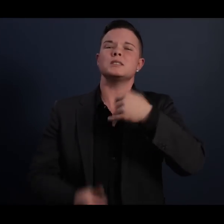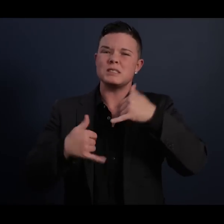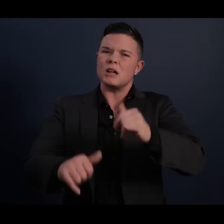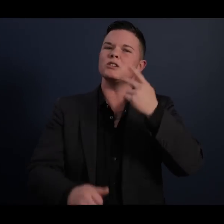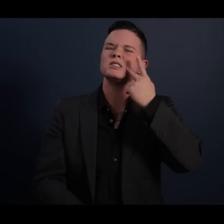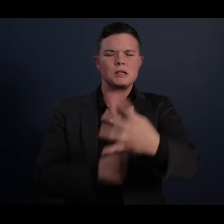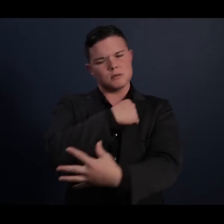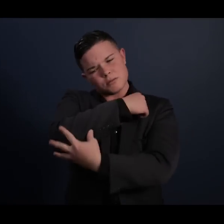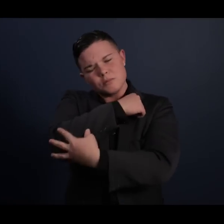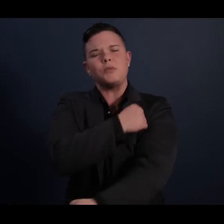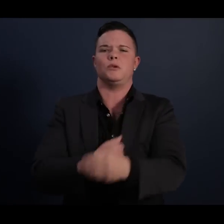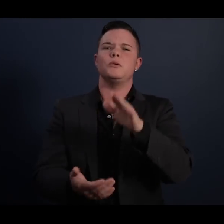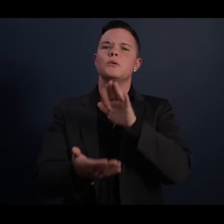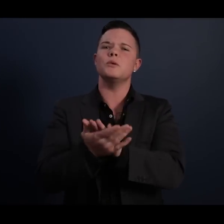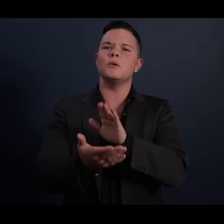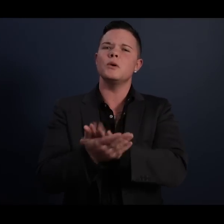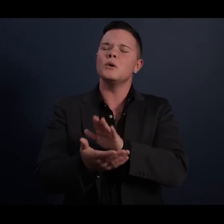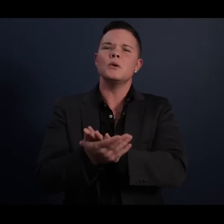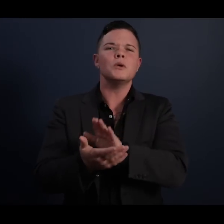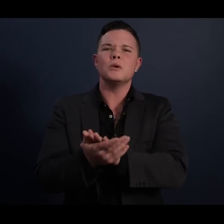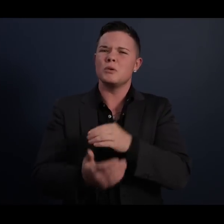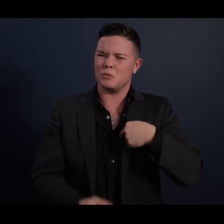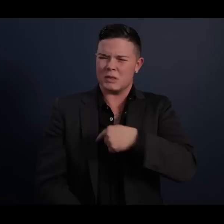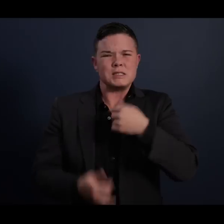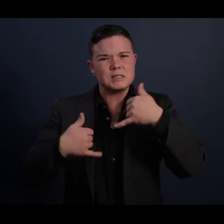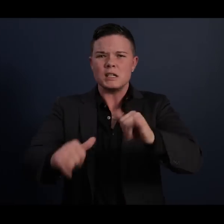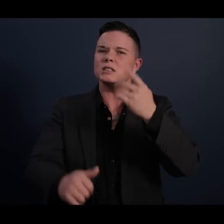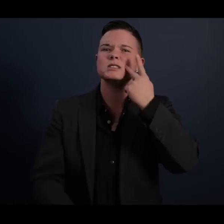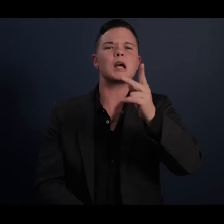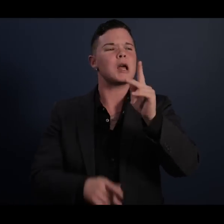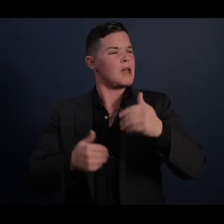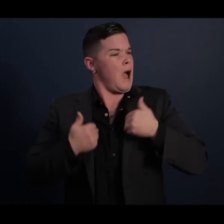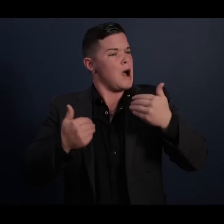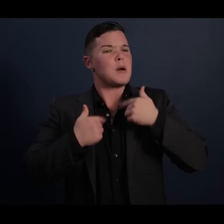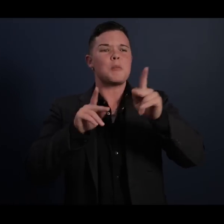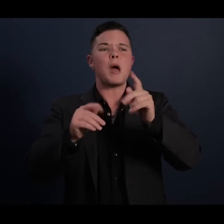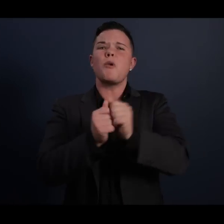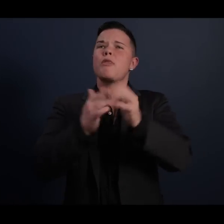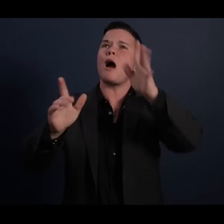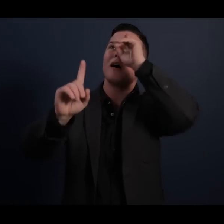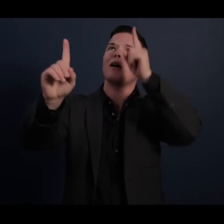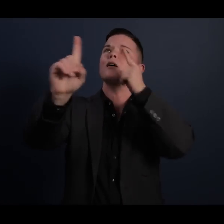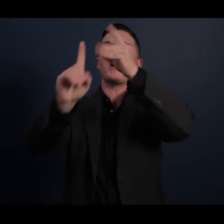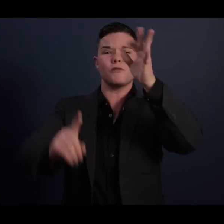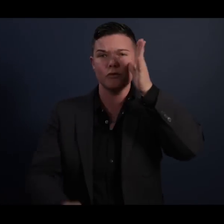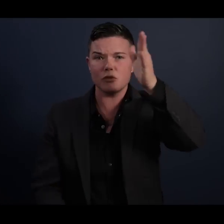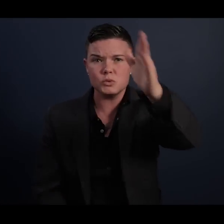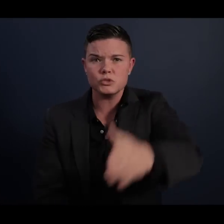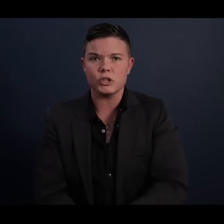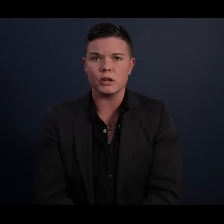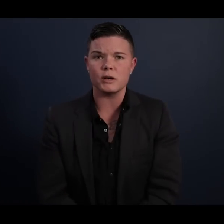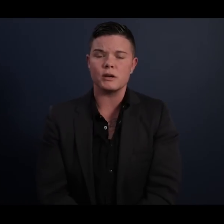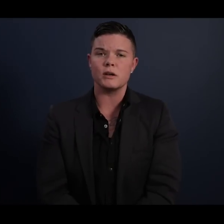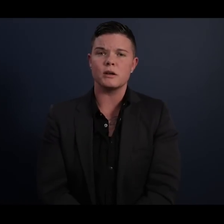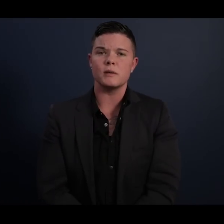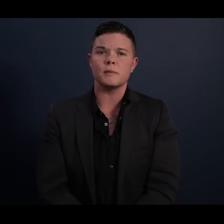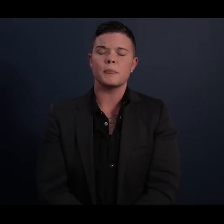run-down schools. We still see young people without prospects for the future. Around the world